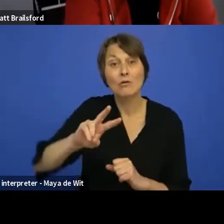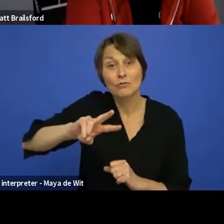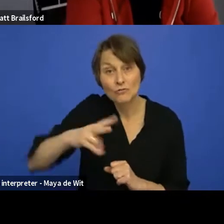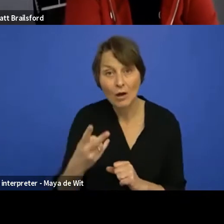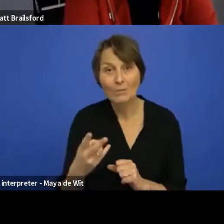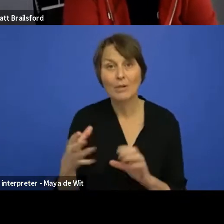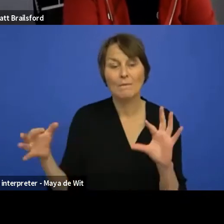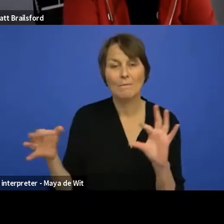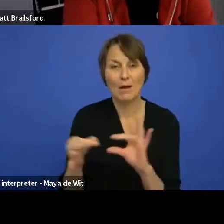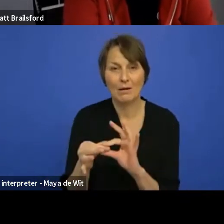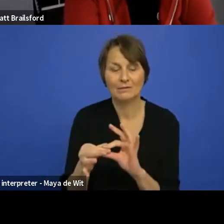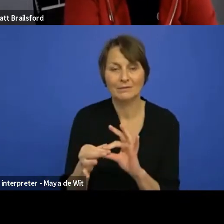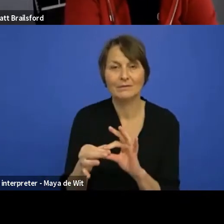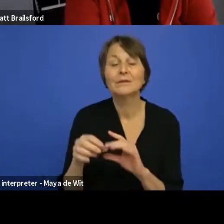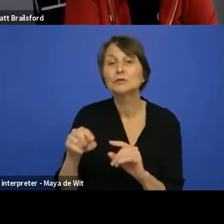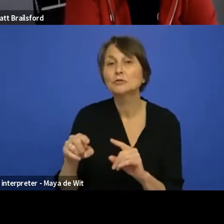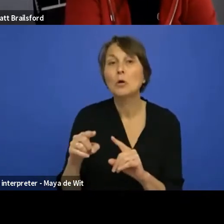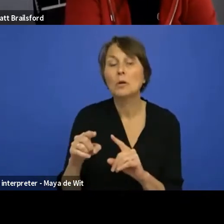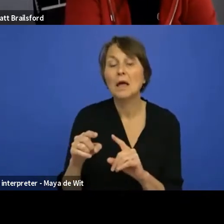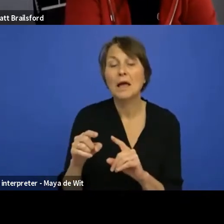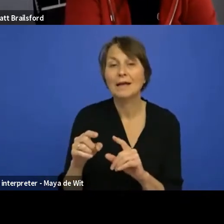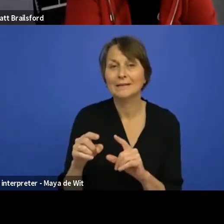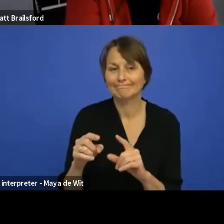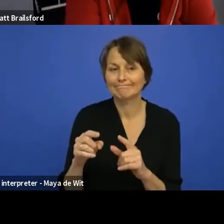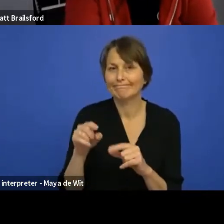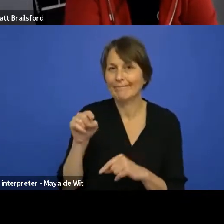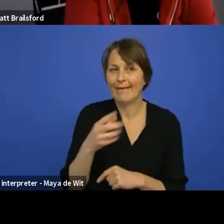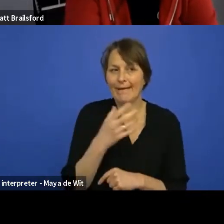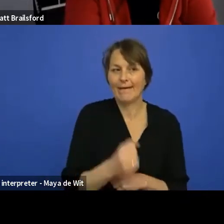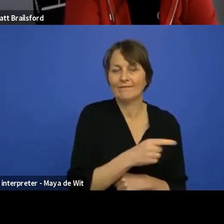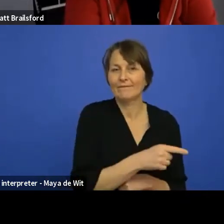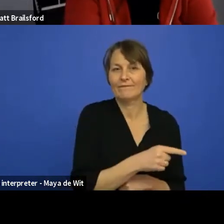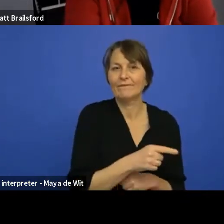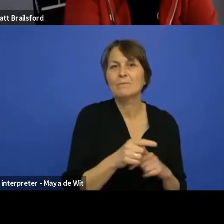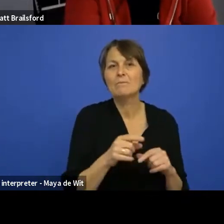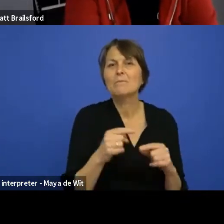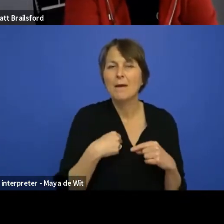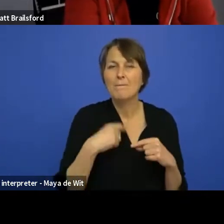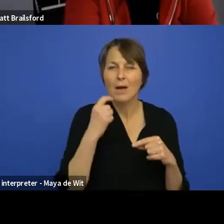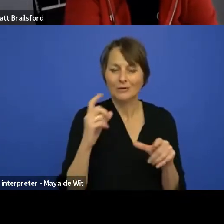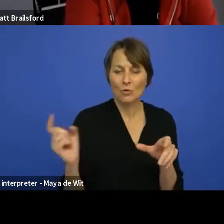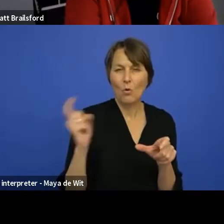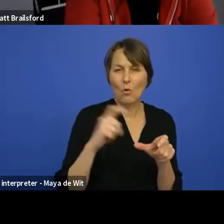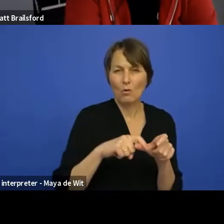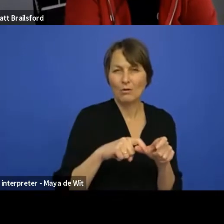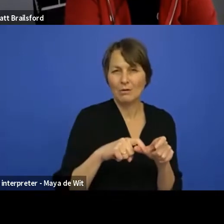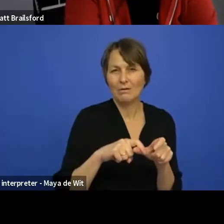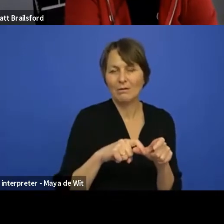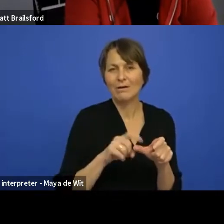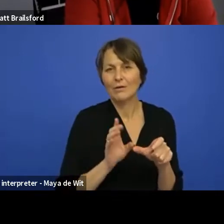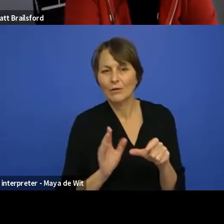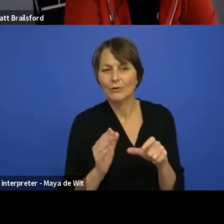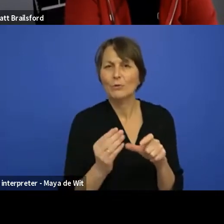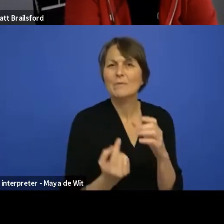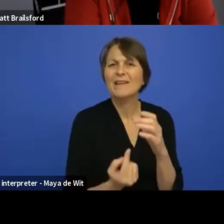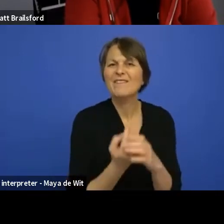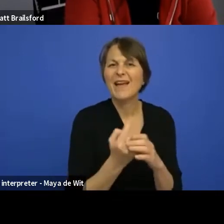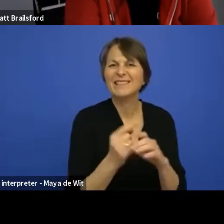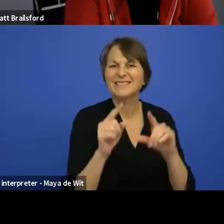to pass back values. We don't do that, but instead we have to hook up, uh, through events to do such thing, but that's a relatively